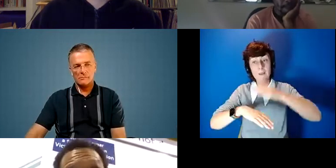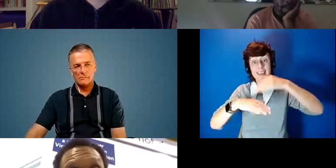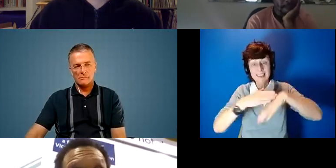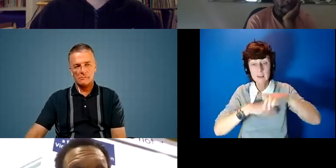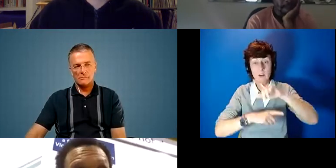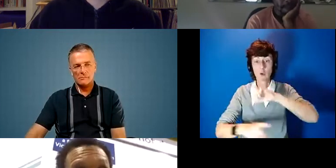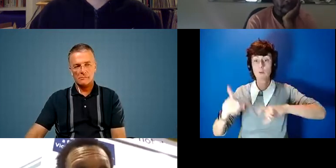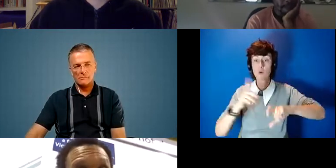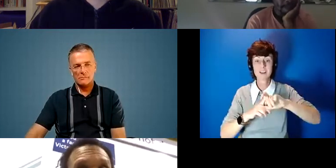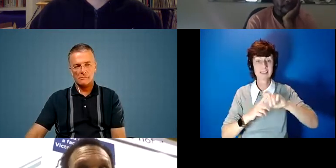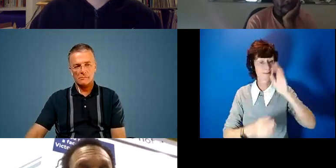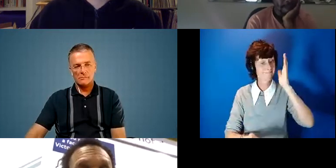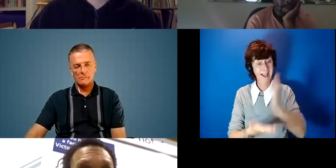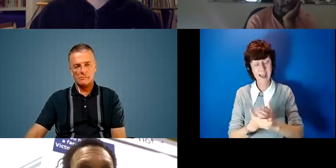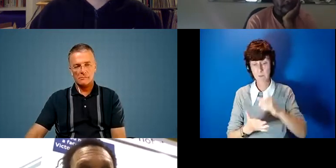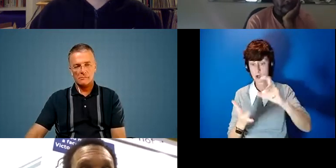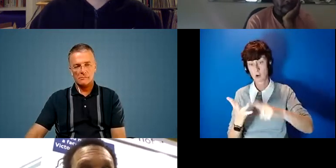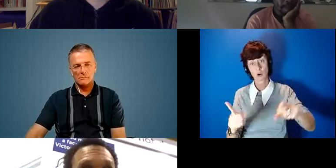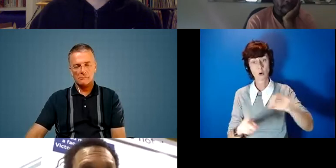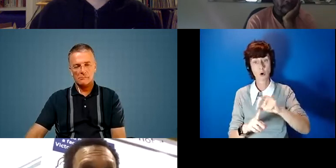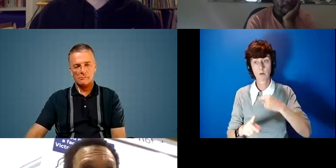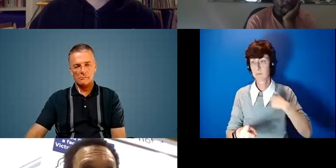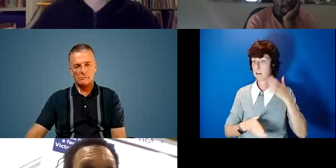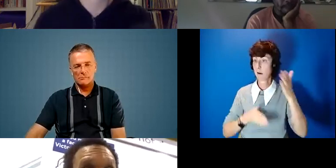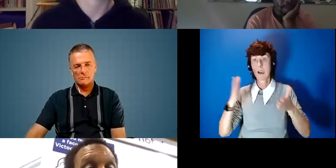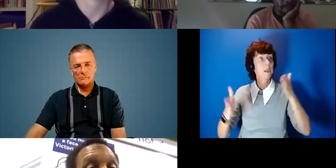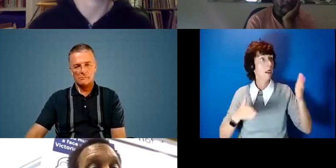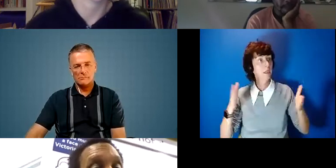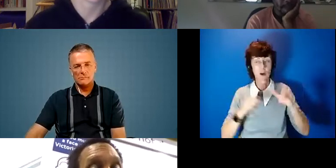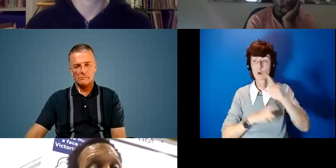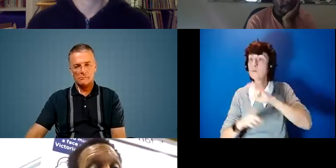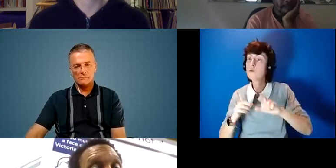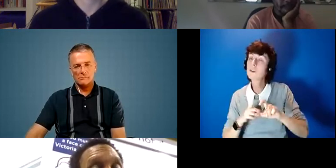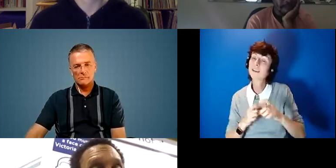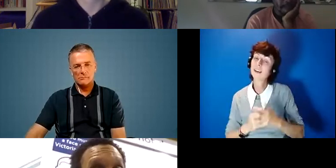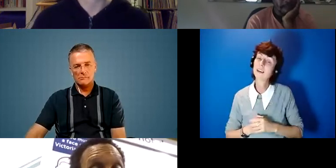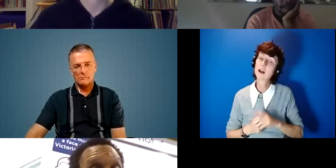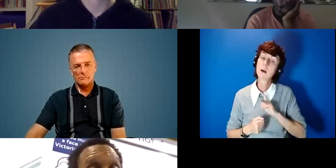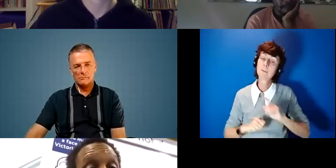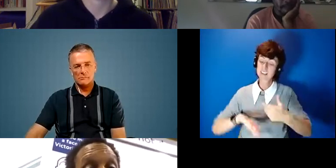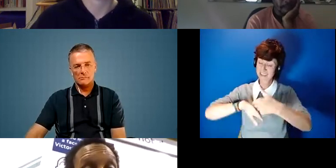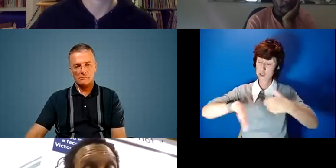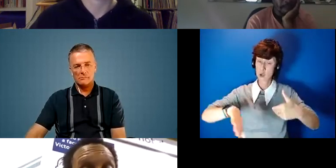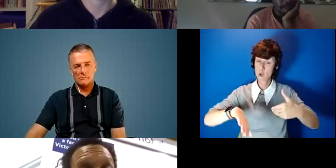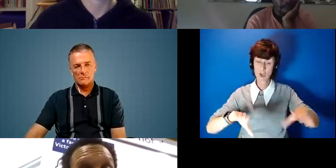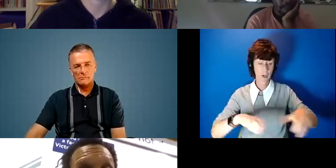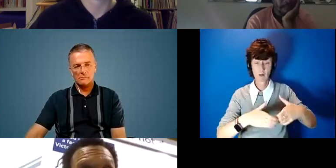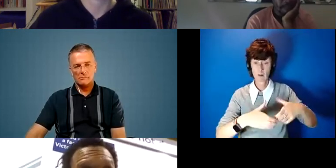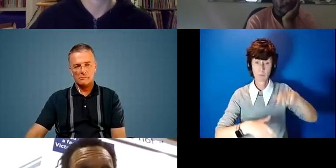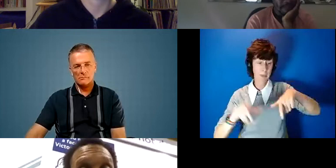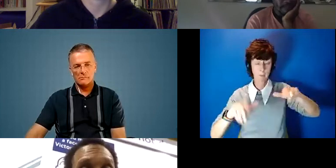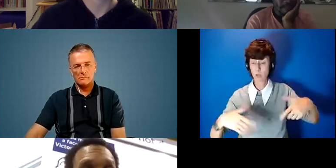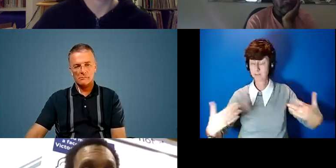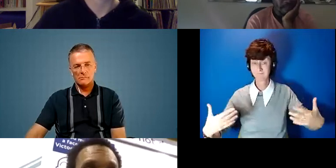than actual cop itself because actually there was a massive exclusion of people local people within cop 26